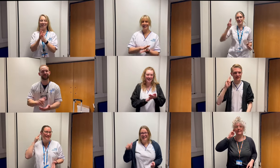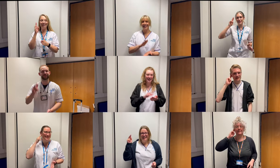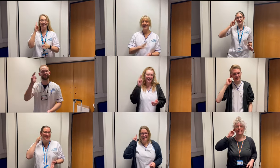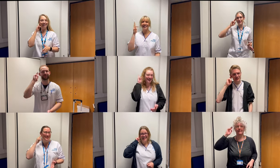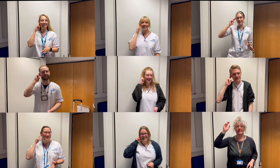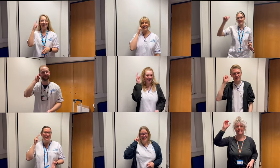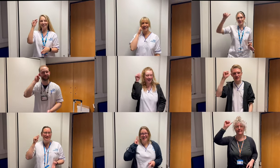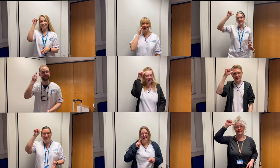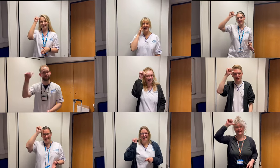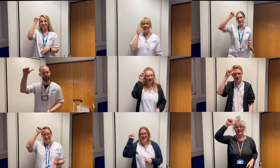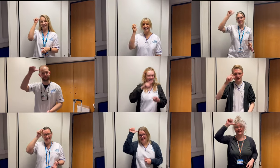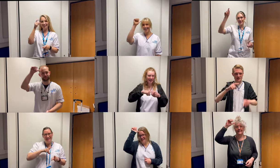Happy Deaf Awareness Week!